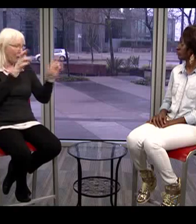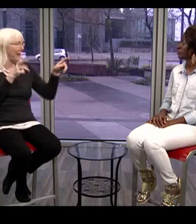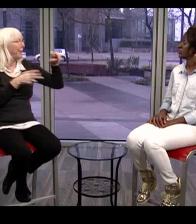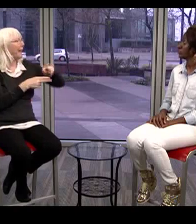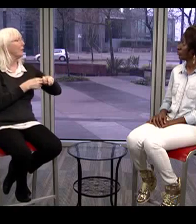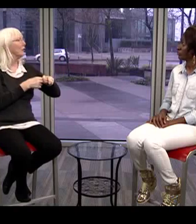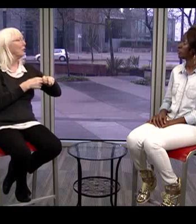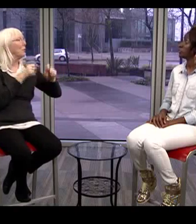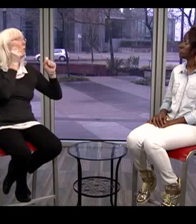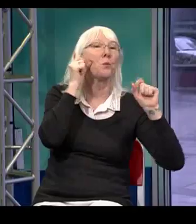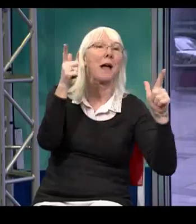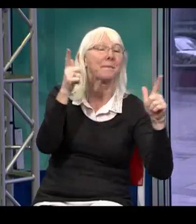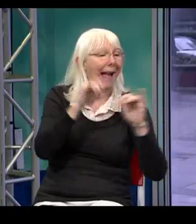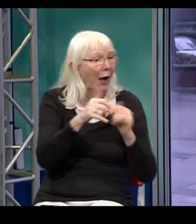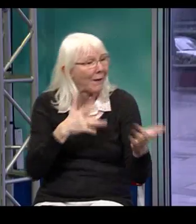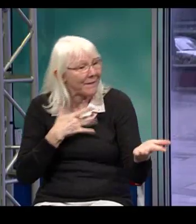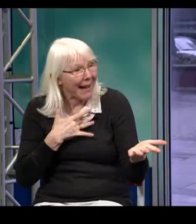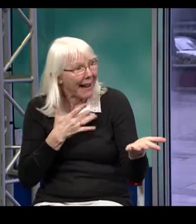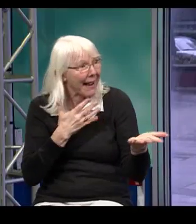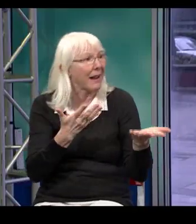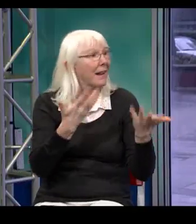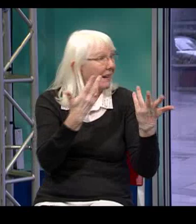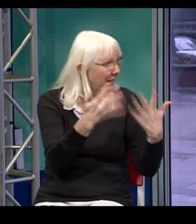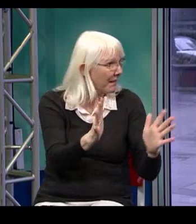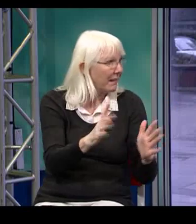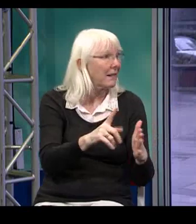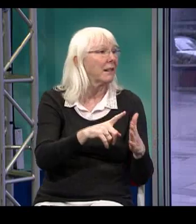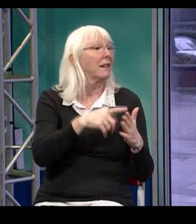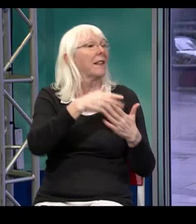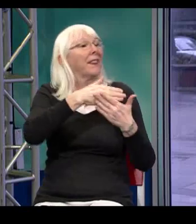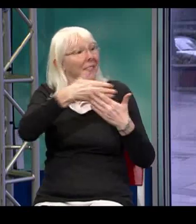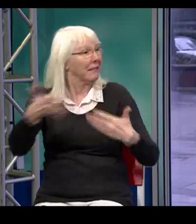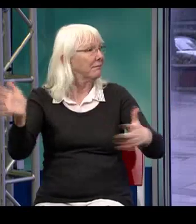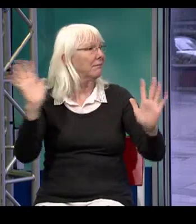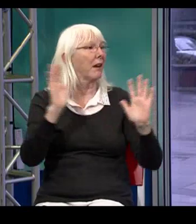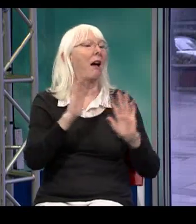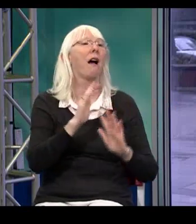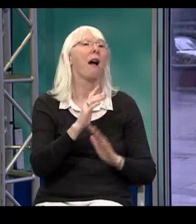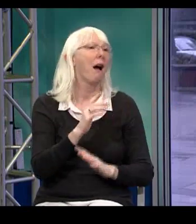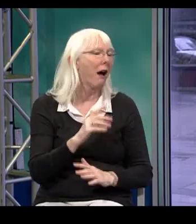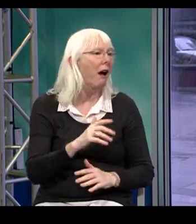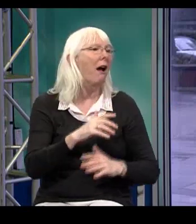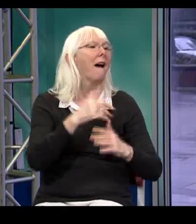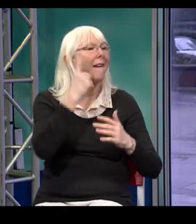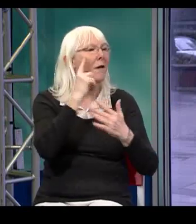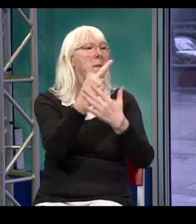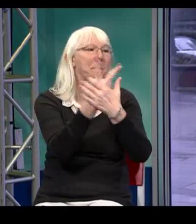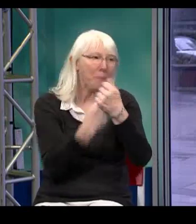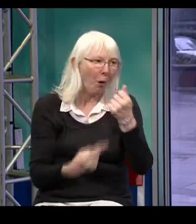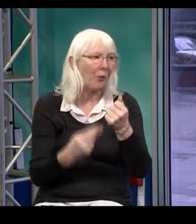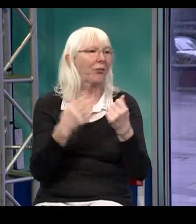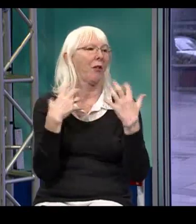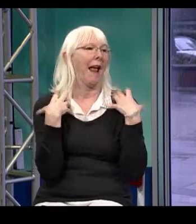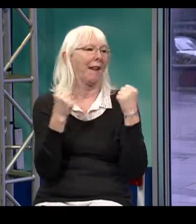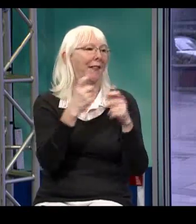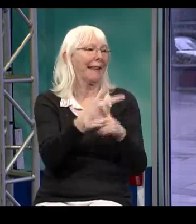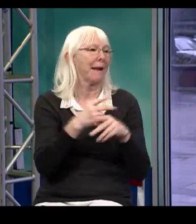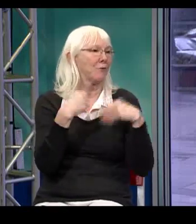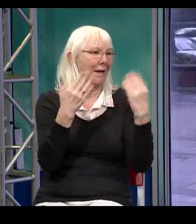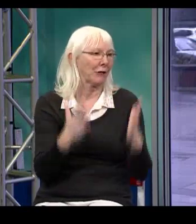Also, we have an interpreter who will be available in the recovery room, because when someone's coming out of anesthetic, obviously they need to have communication. It might even be more